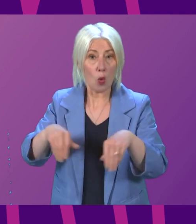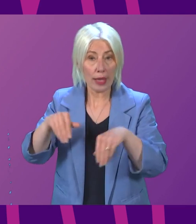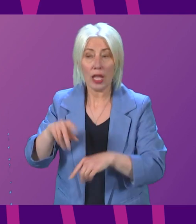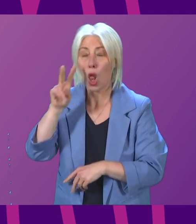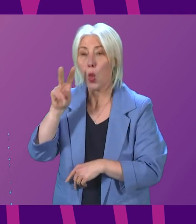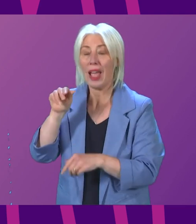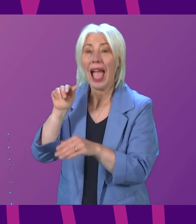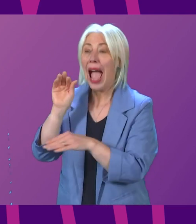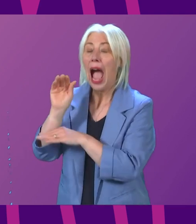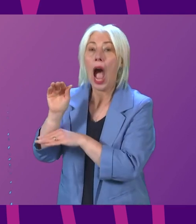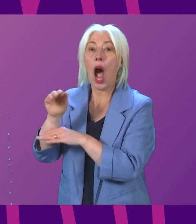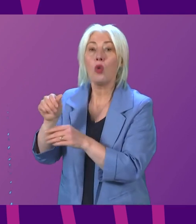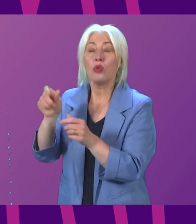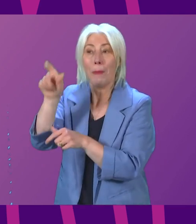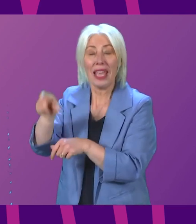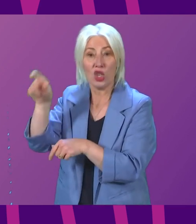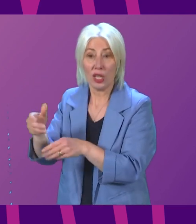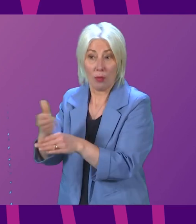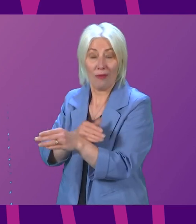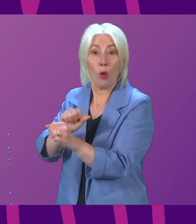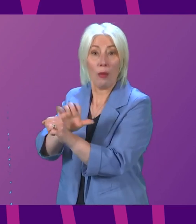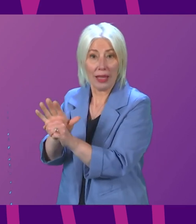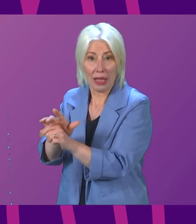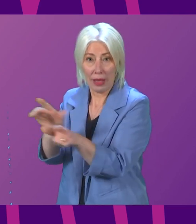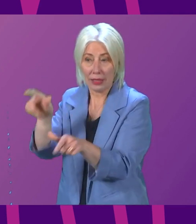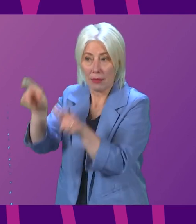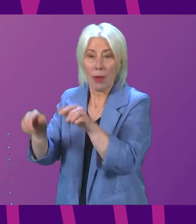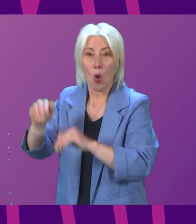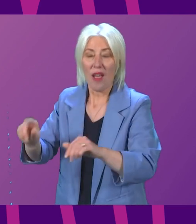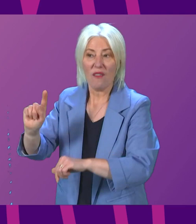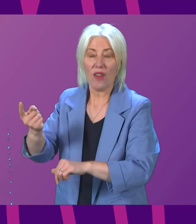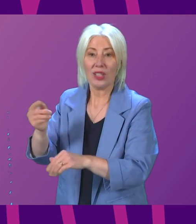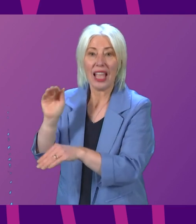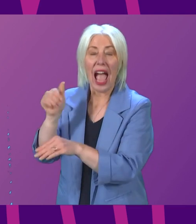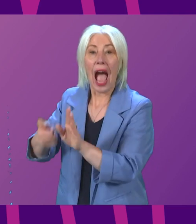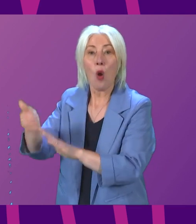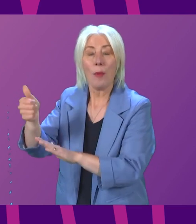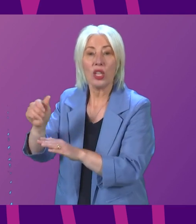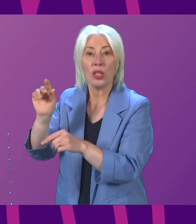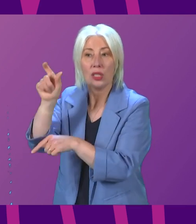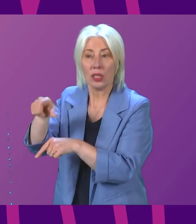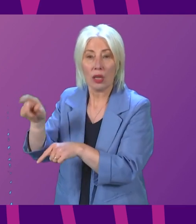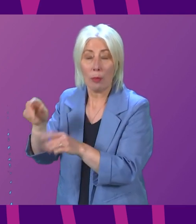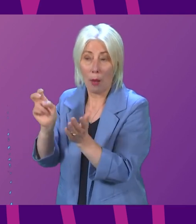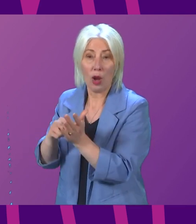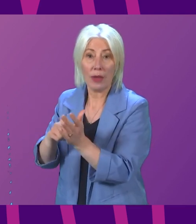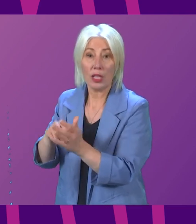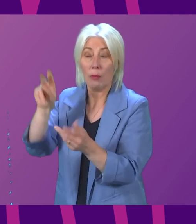patients, for example, before the pandemic, the number waiting for a first outpatient appointment had reduced by 21